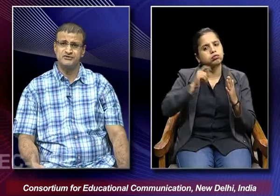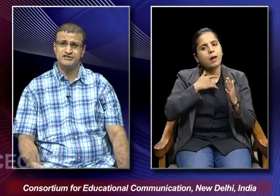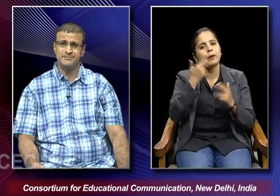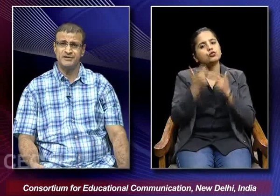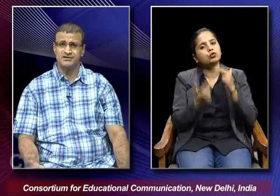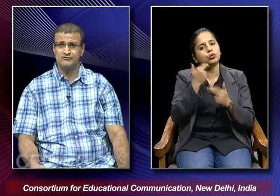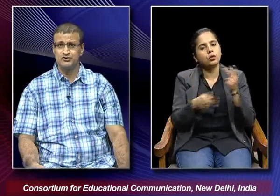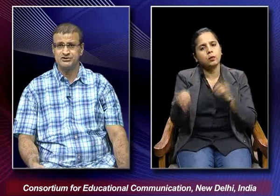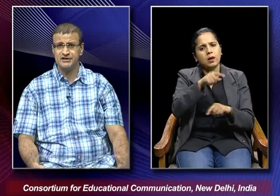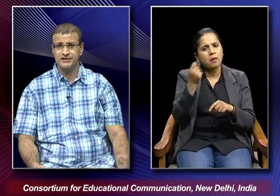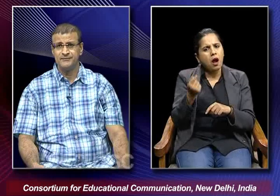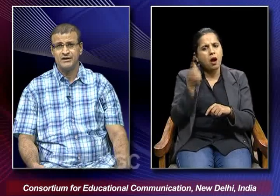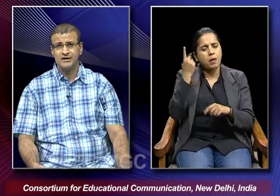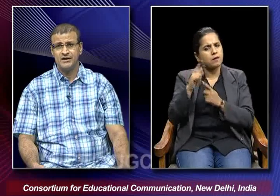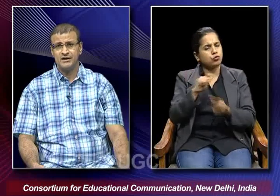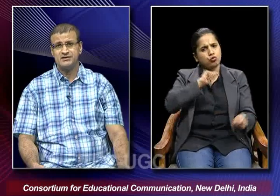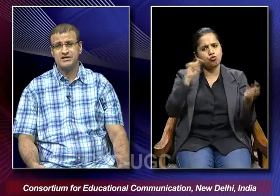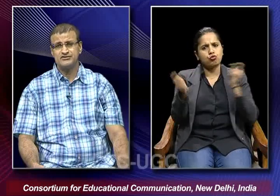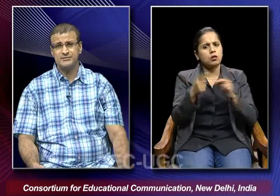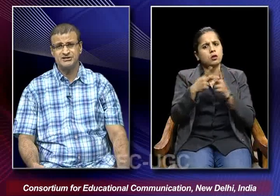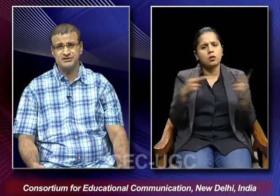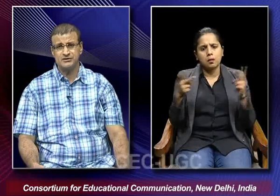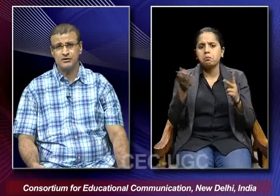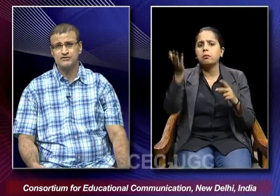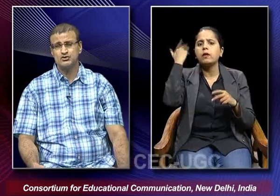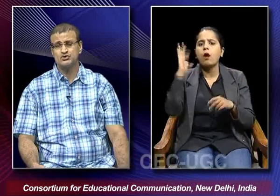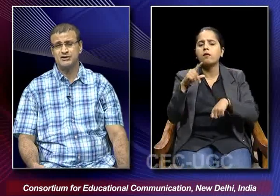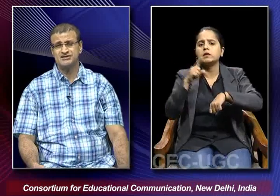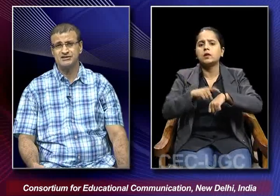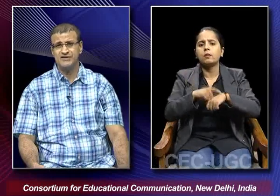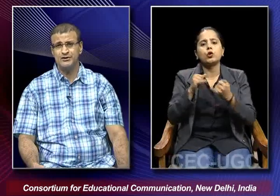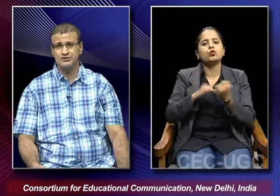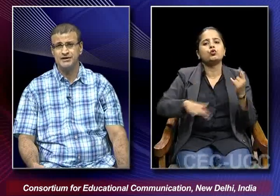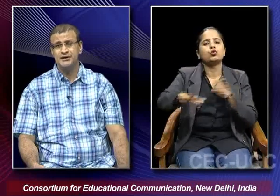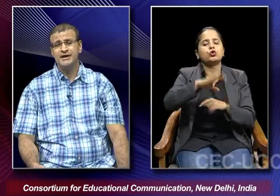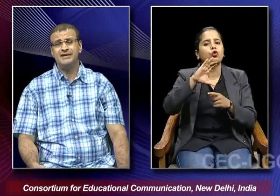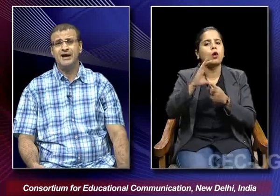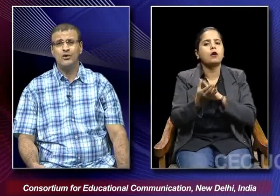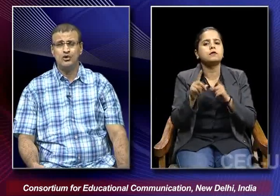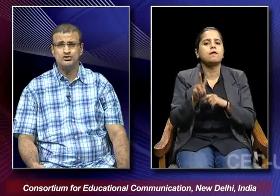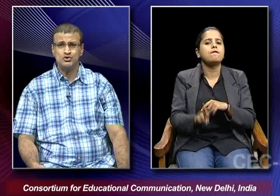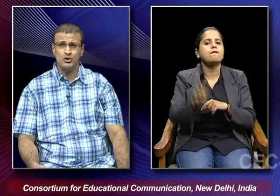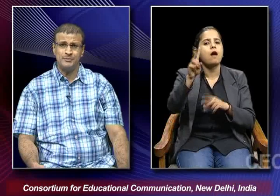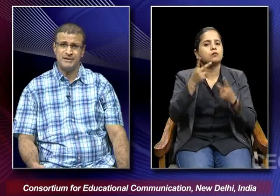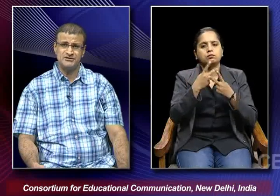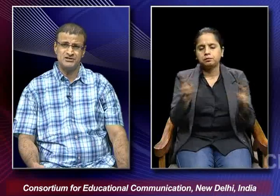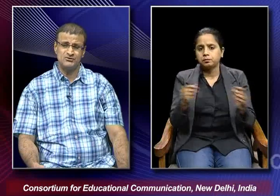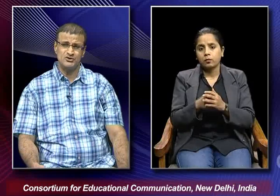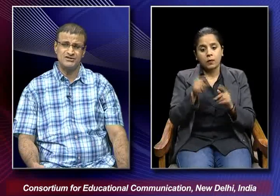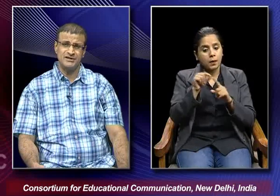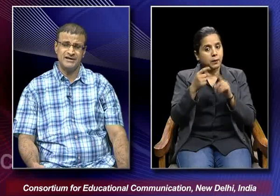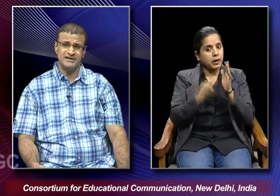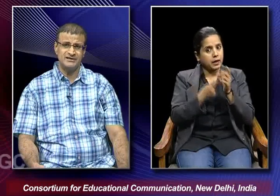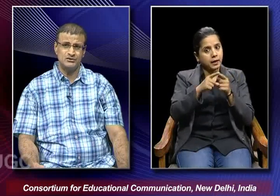terms of shaping the revolutionary transformation of the socio-cultural values. And how also Premchand